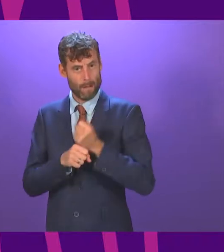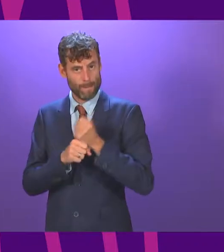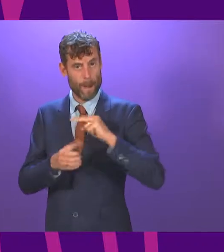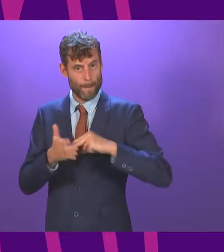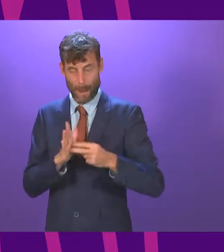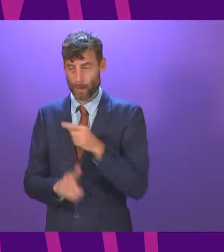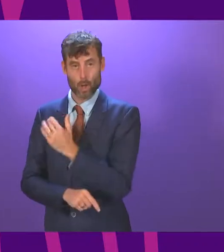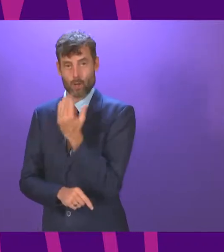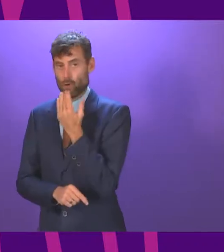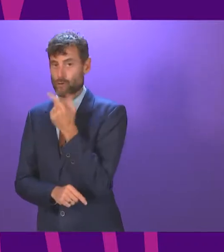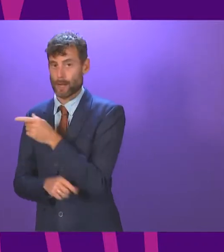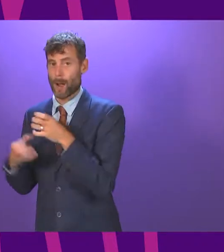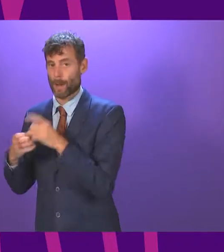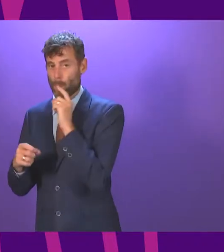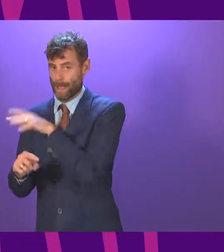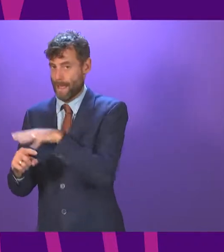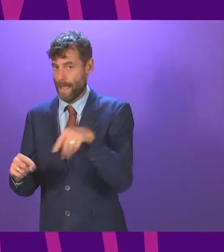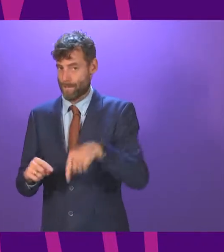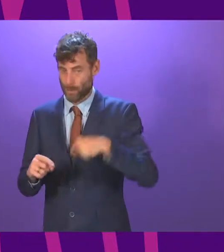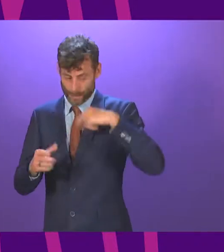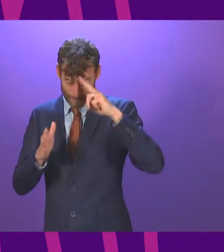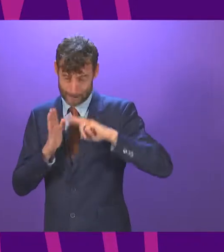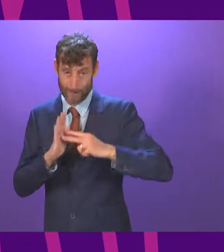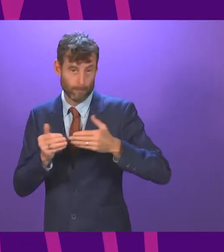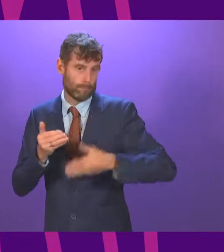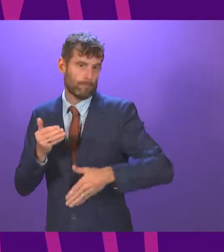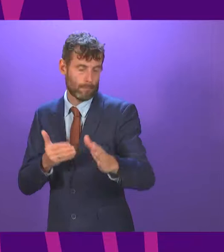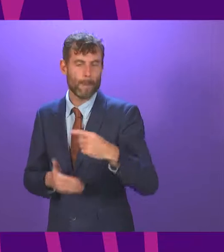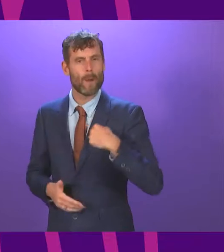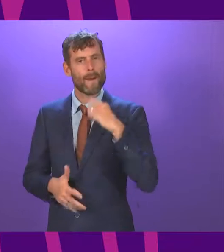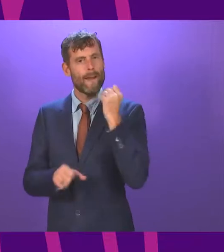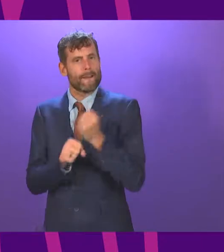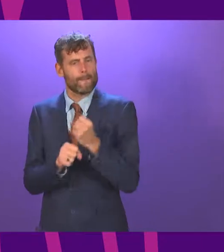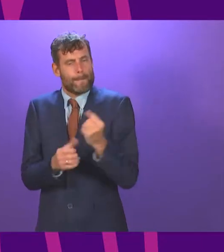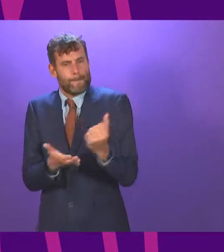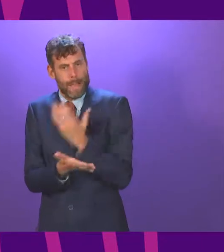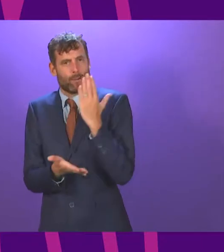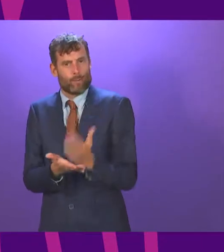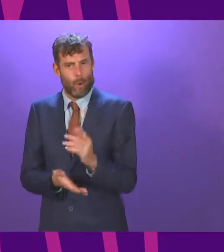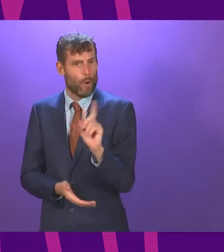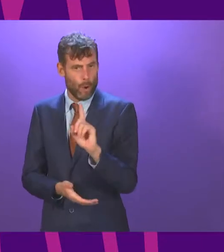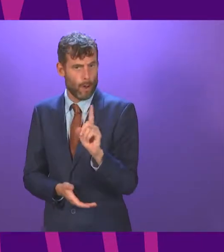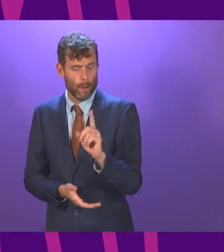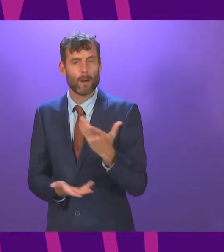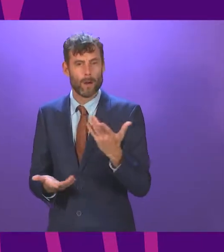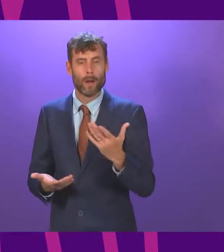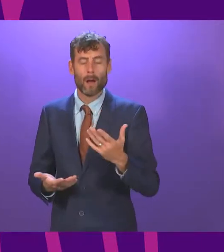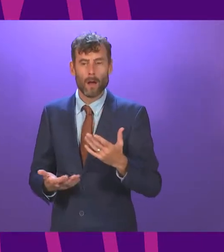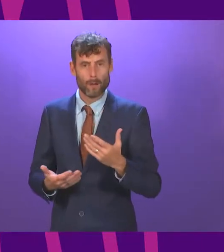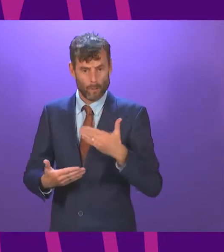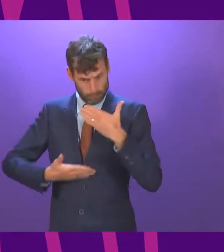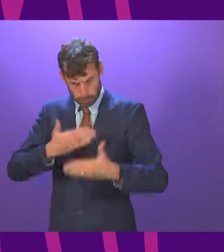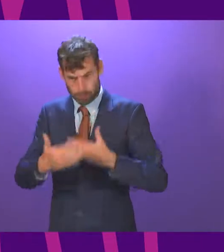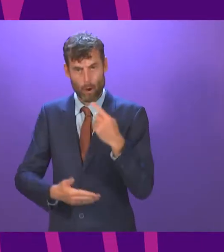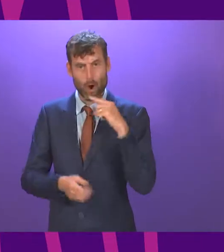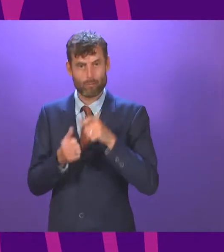influence much of the remainder of this parliamentary term. The Government is focused on ensuring that we continue the delivery that we have achieved in the